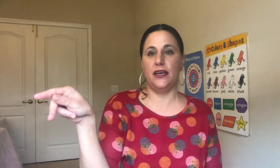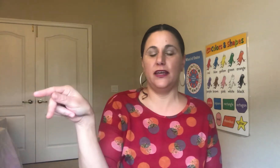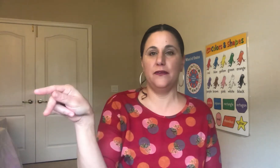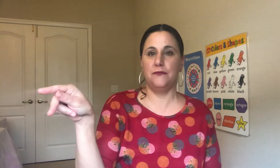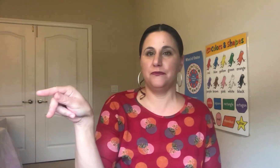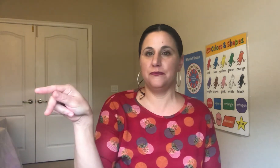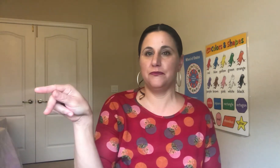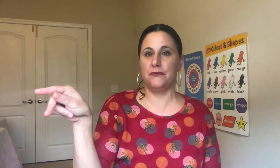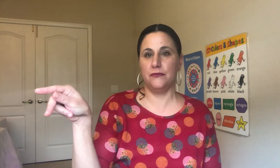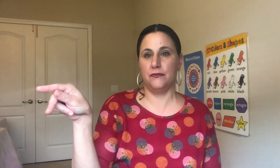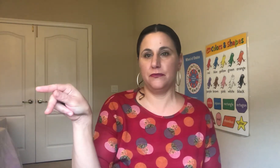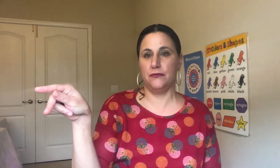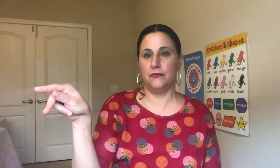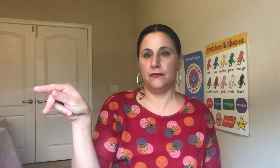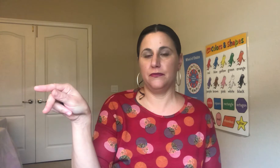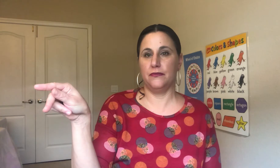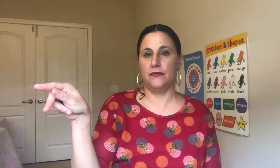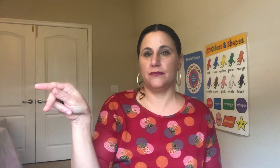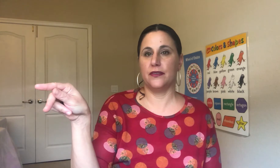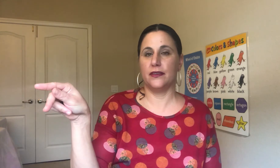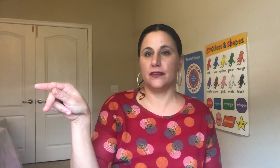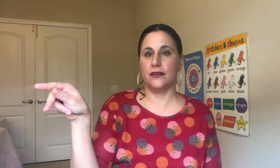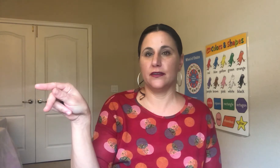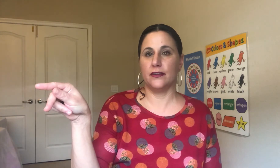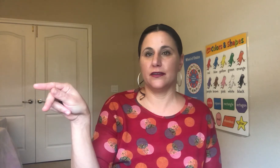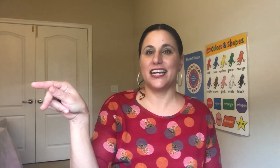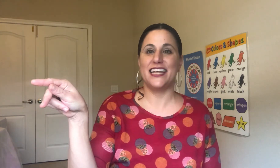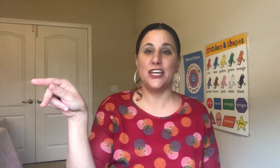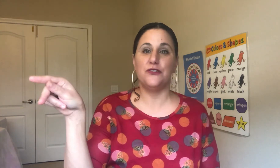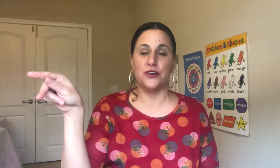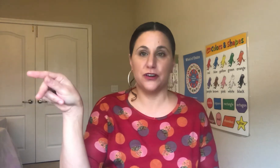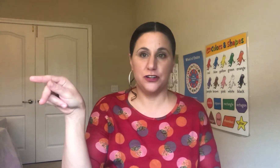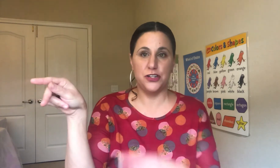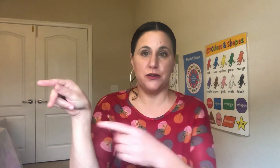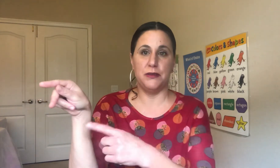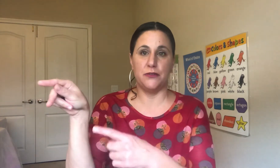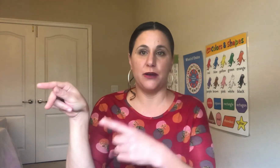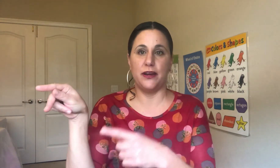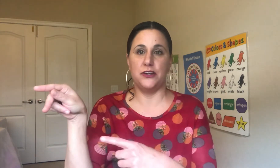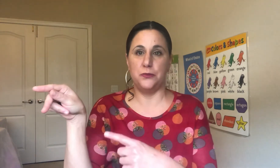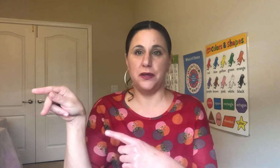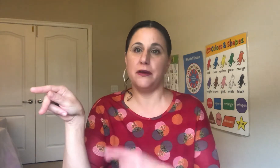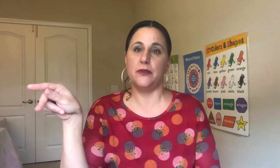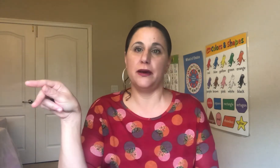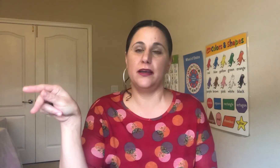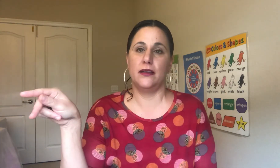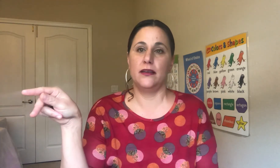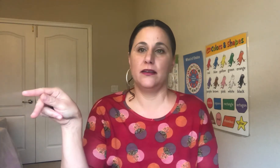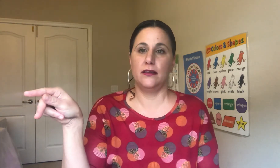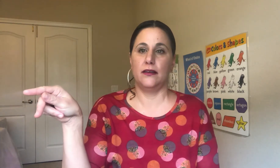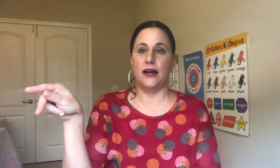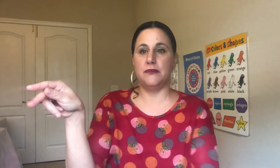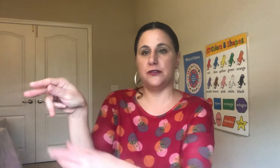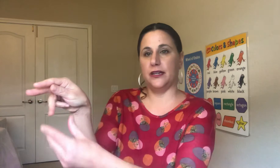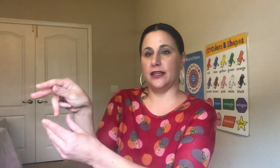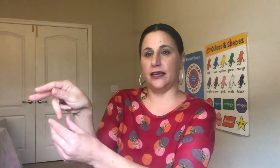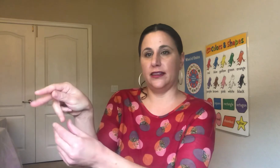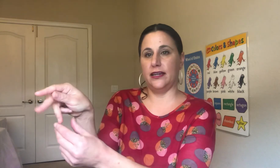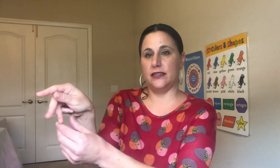thank you for showing me the right way to do P by the way I was doing it like this